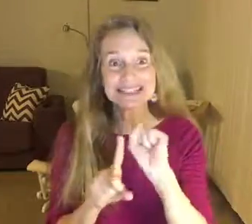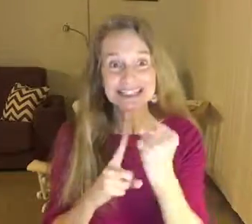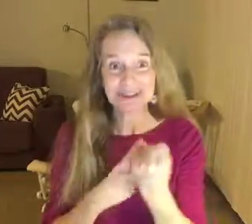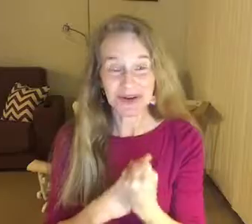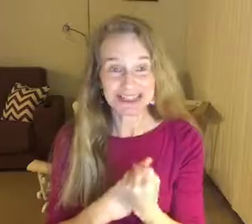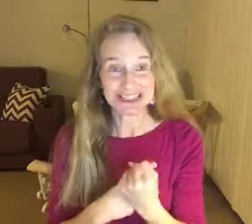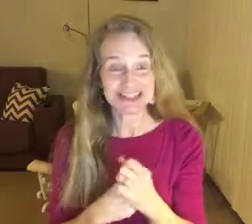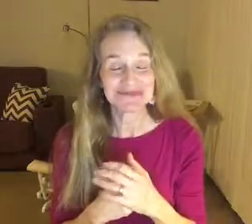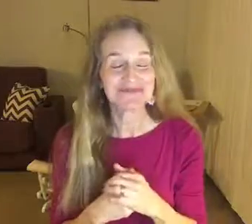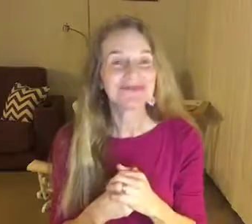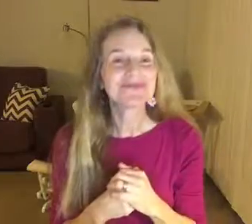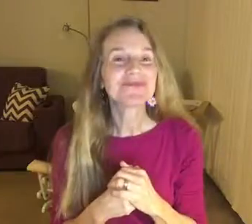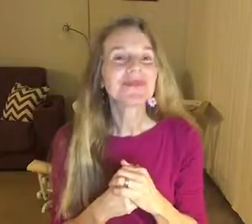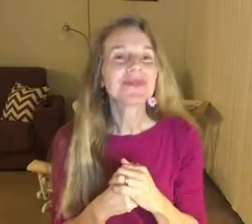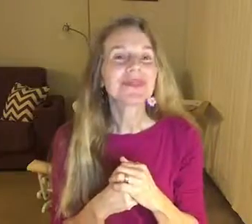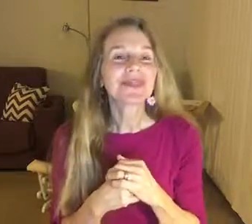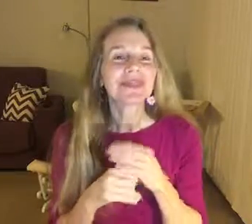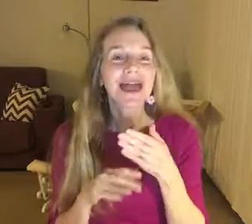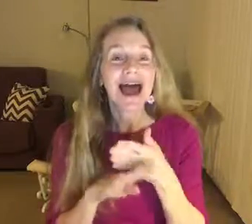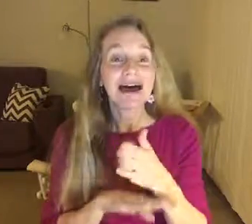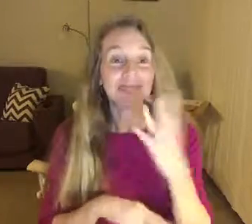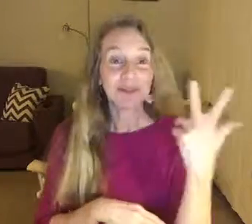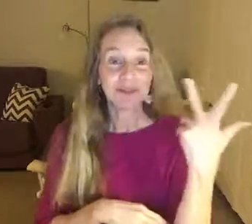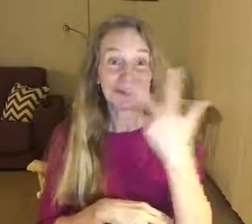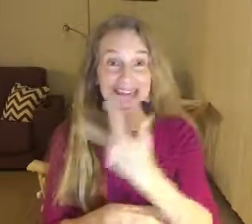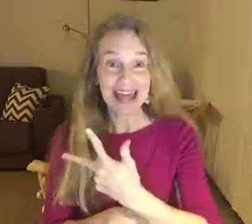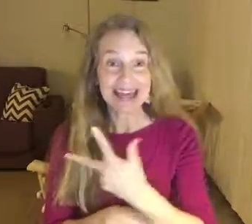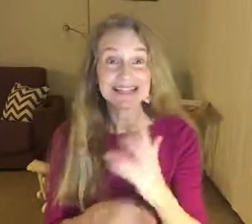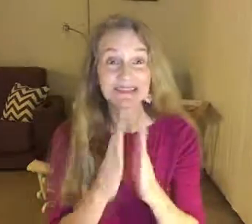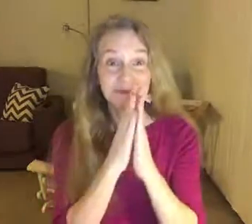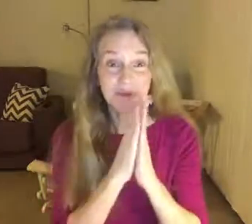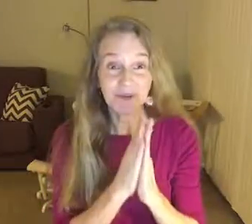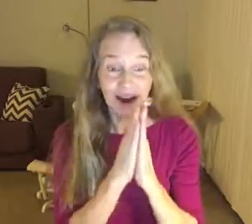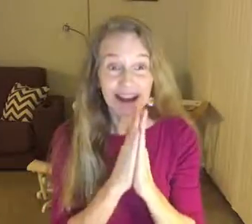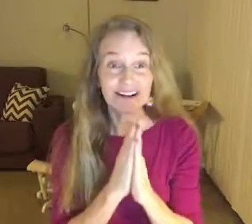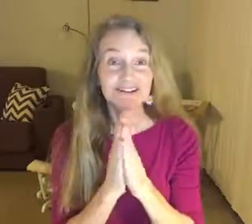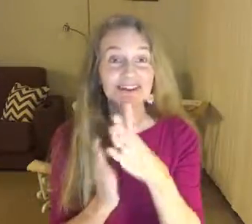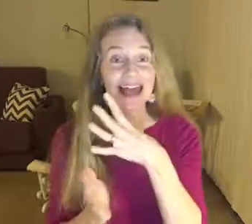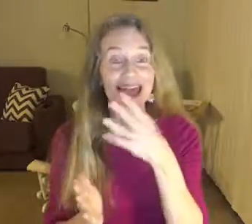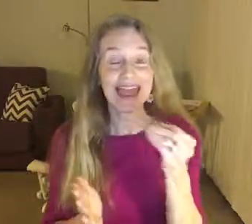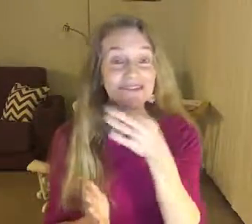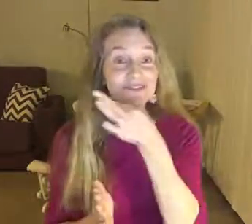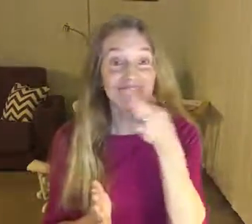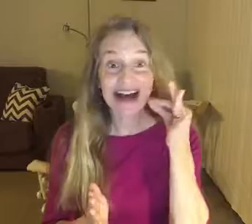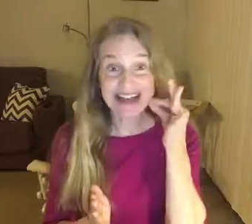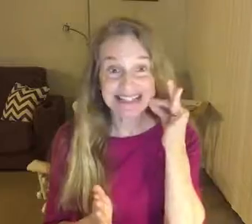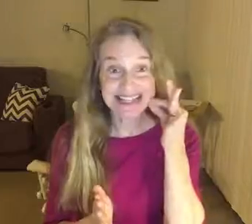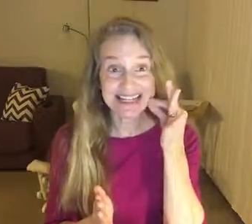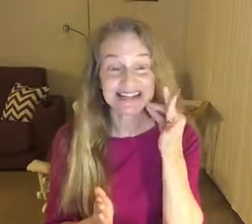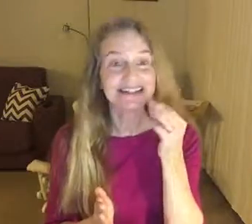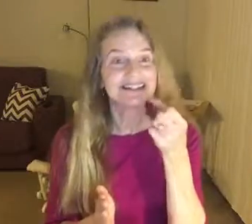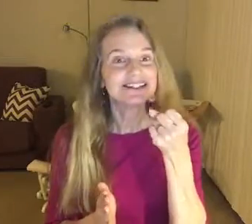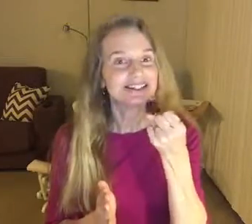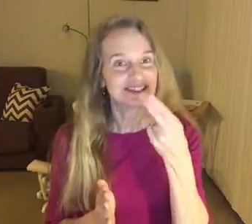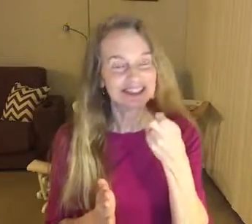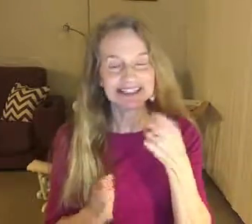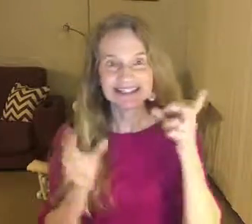situation? After three days of prayers and fasting, she